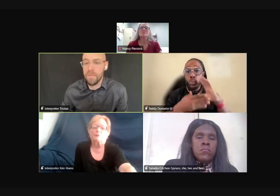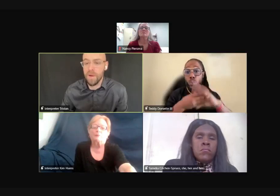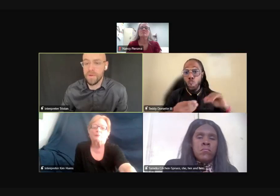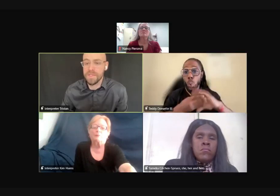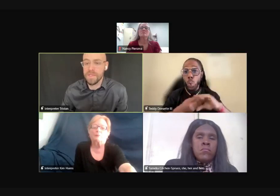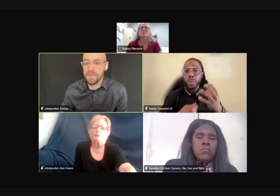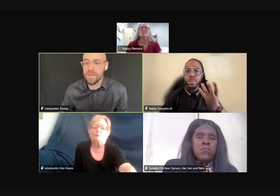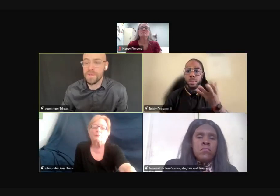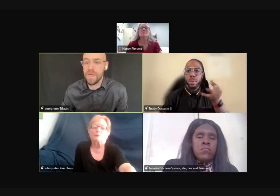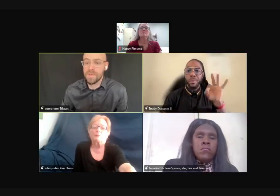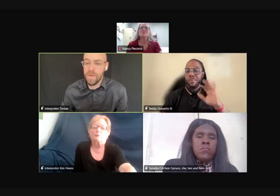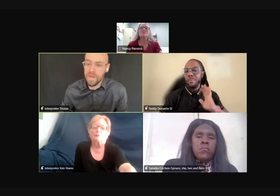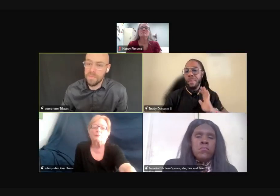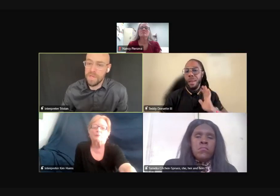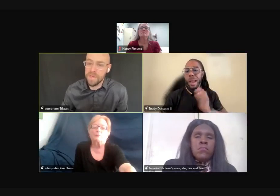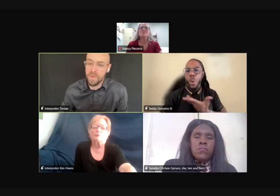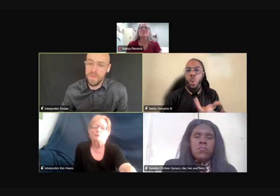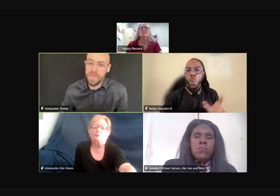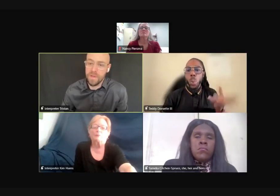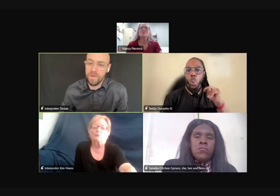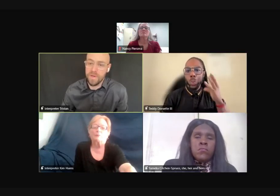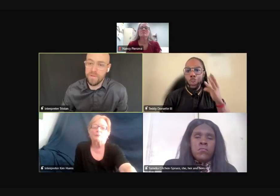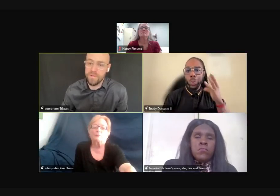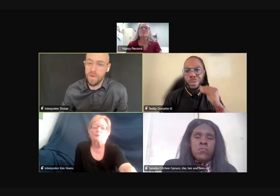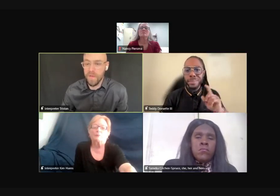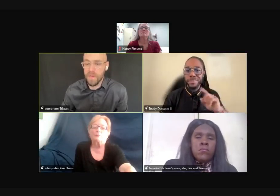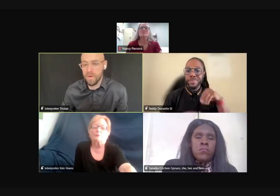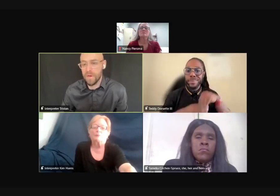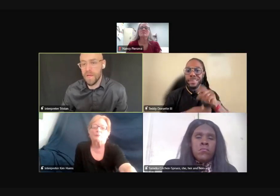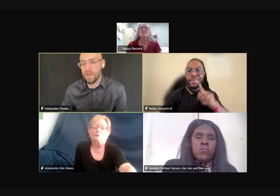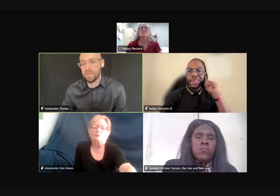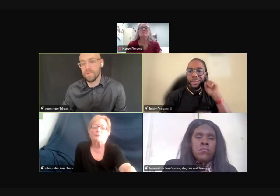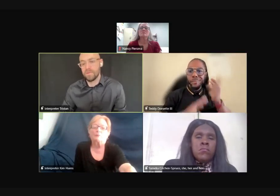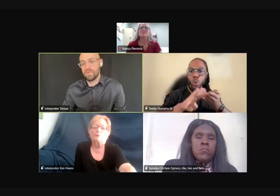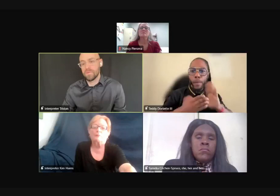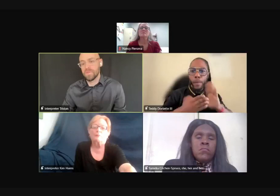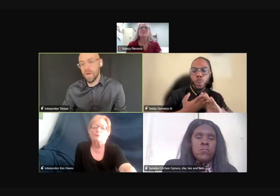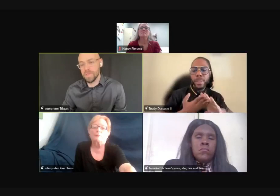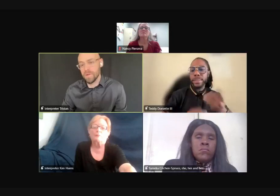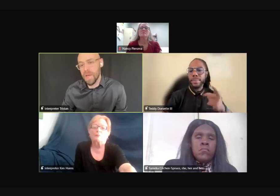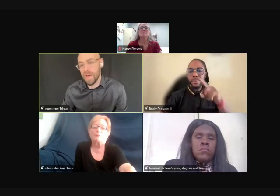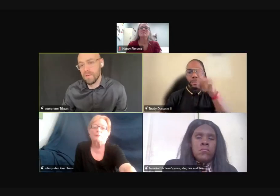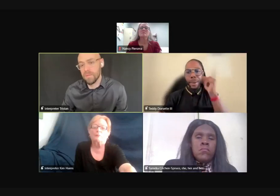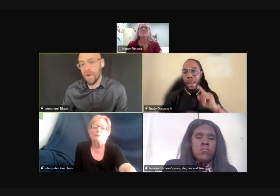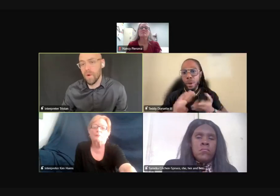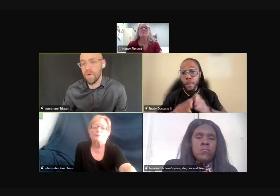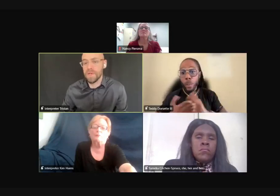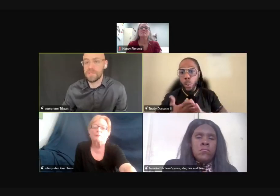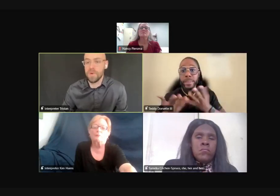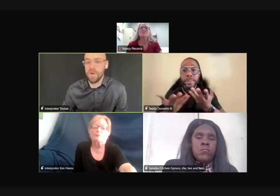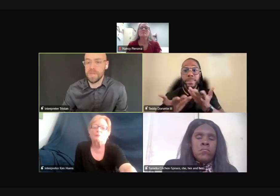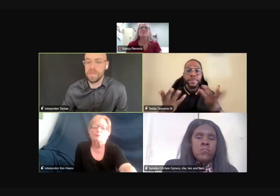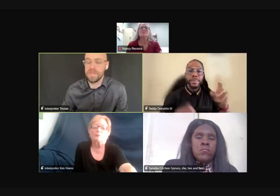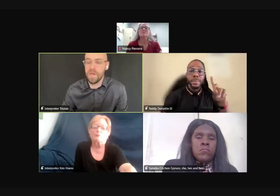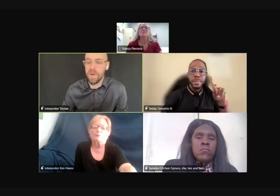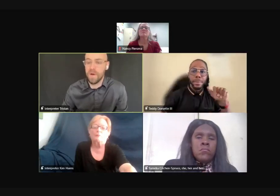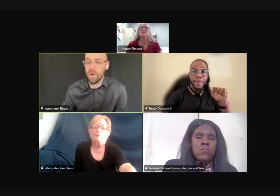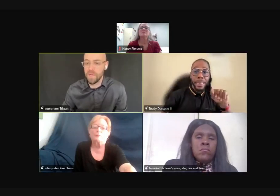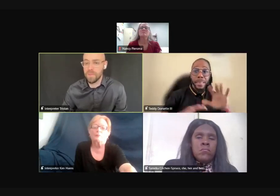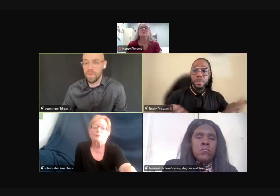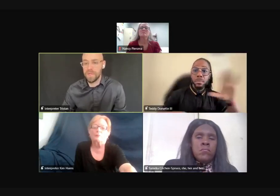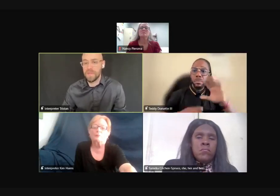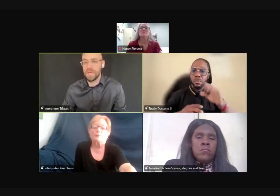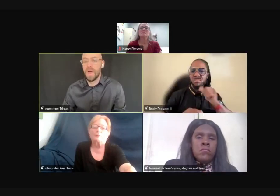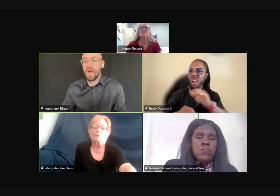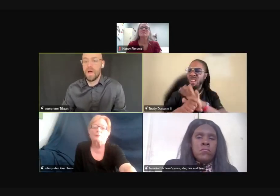really refine my own skills so I could be a storyteller and a filmmaker and start to gain my own experience and tell